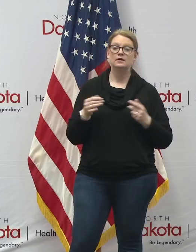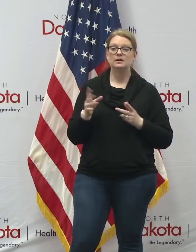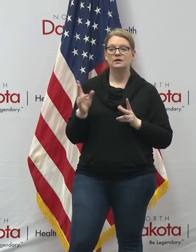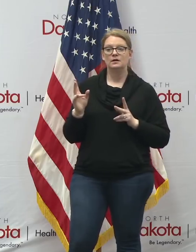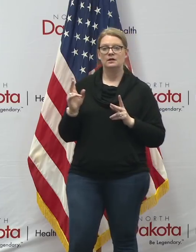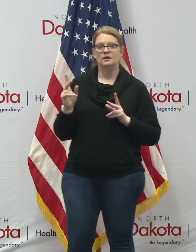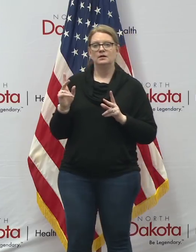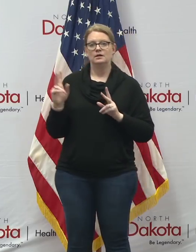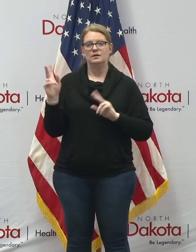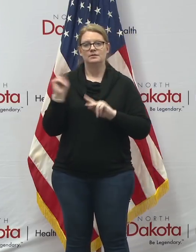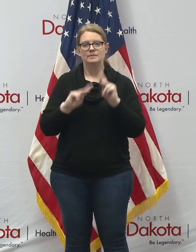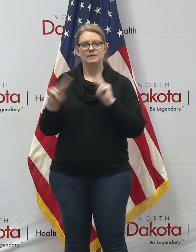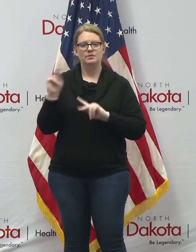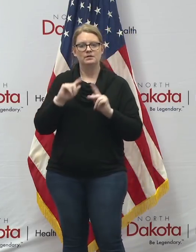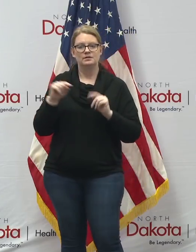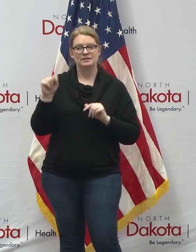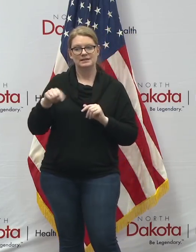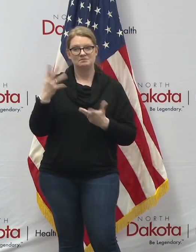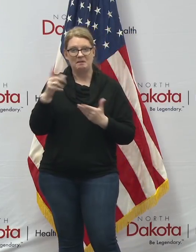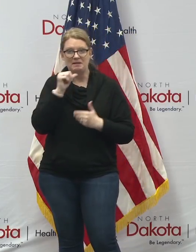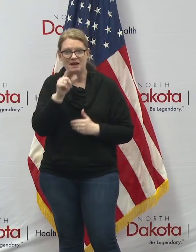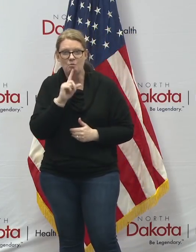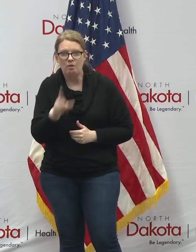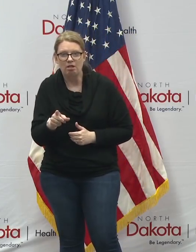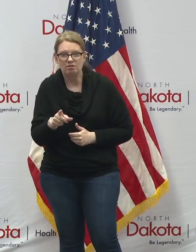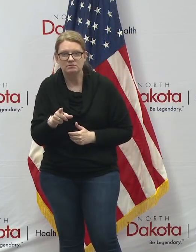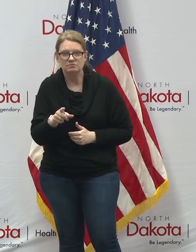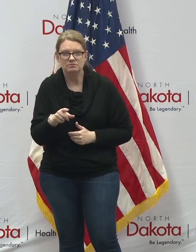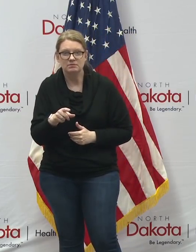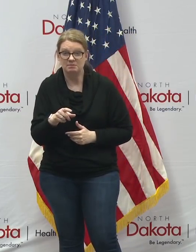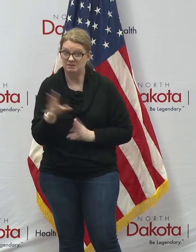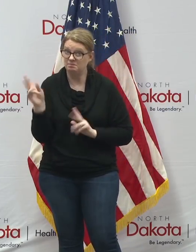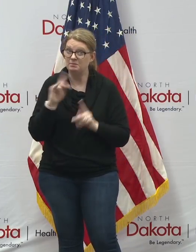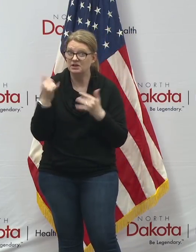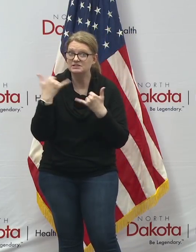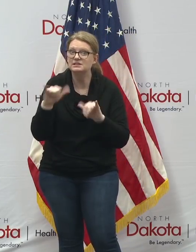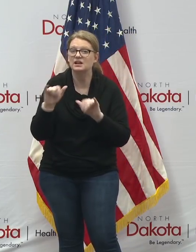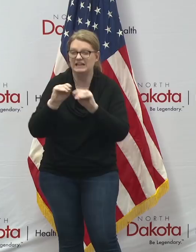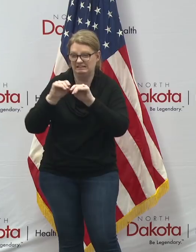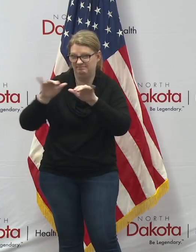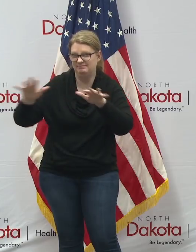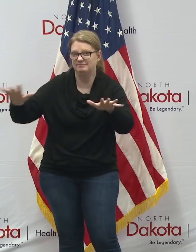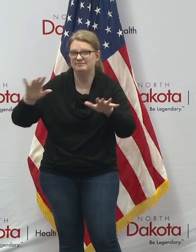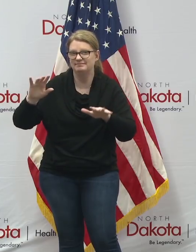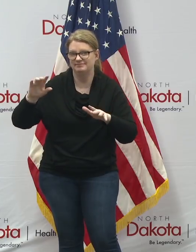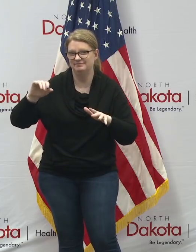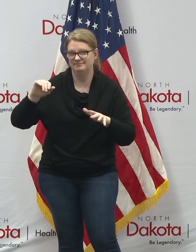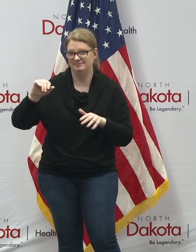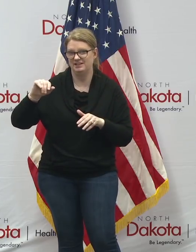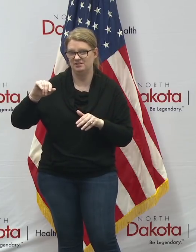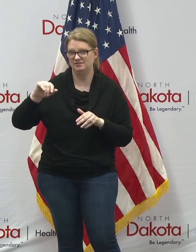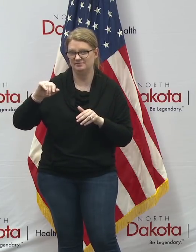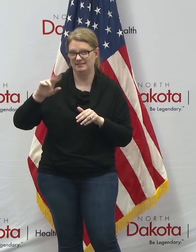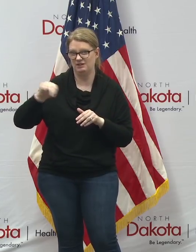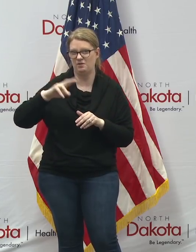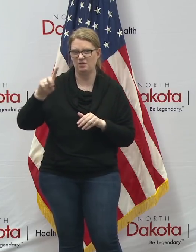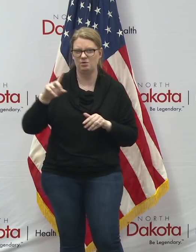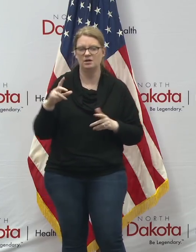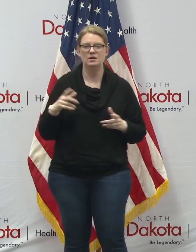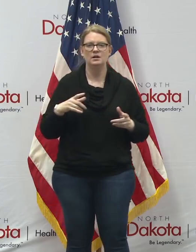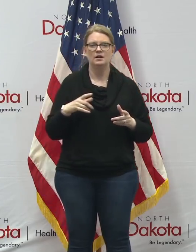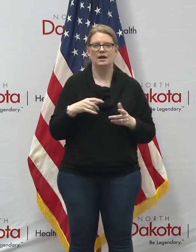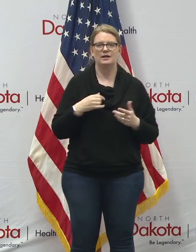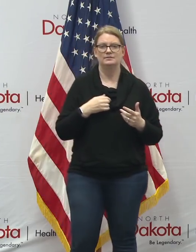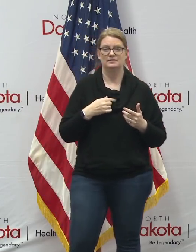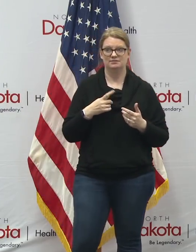uh this thing may not be real there's still stuff like that floating around on social media in north dakota shockingly uh as americans are